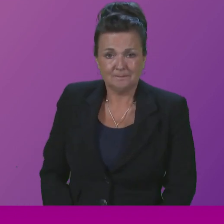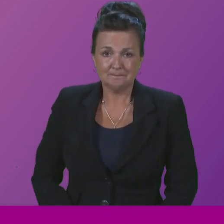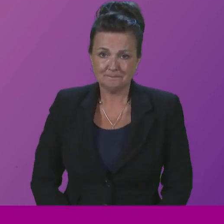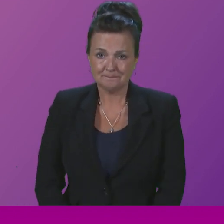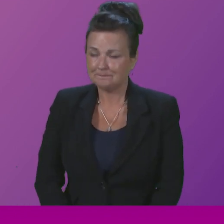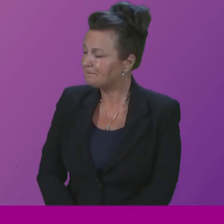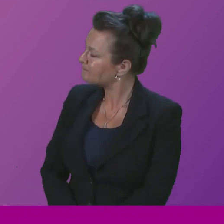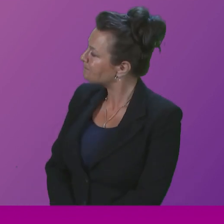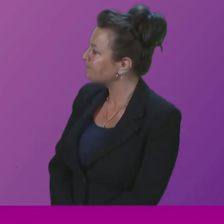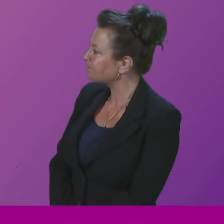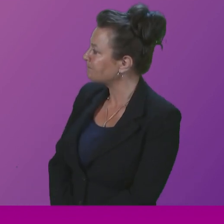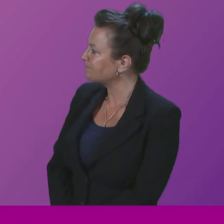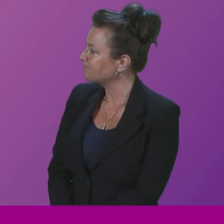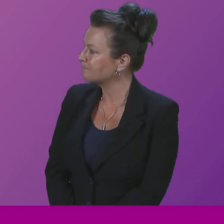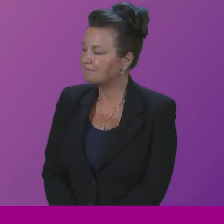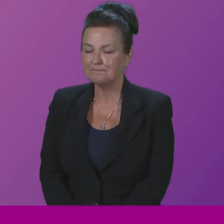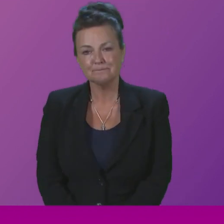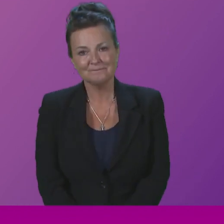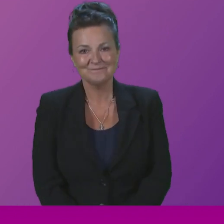Thank you. number six, Jamie Green.